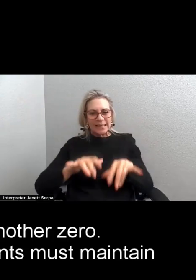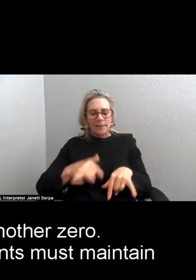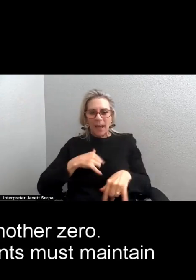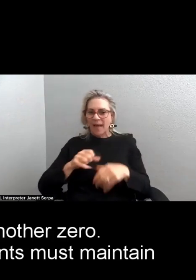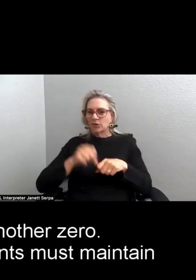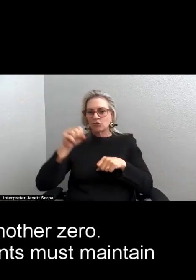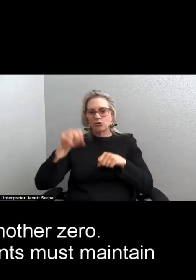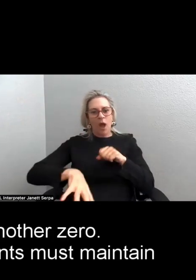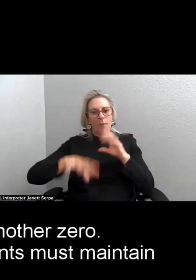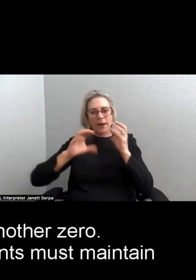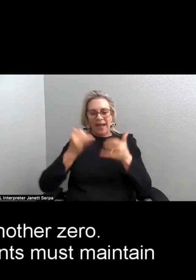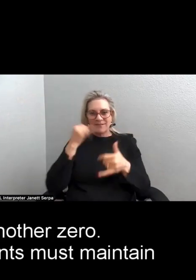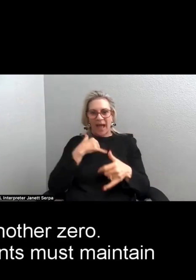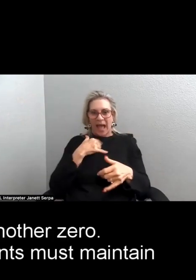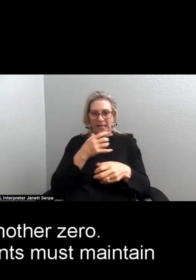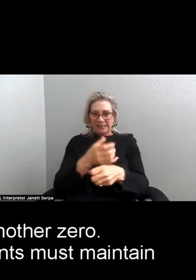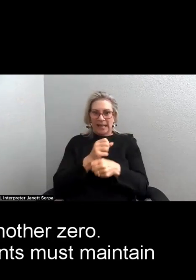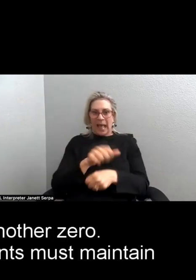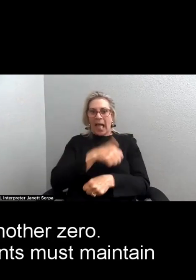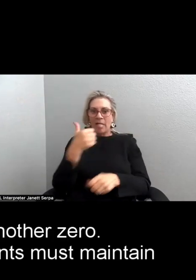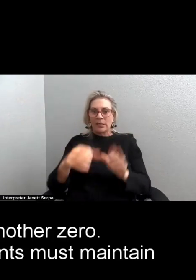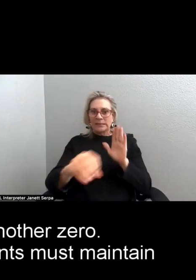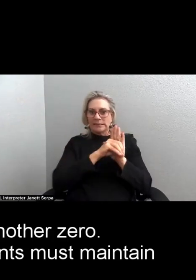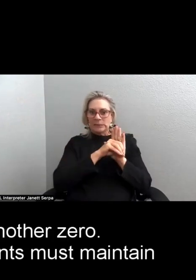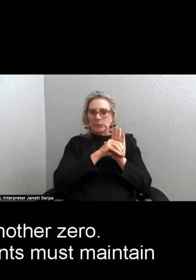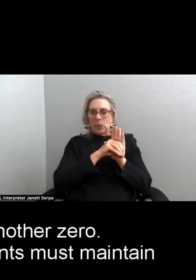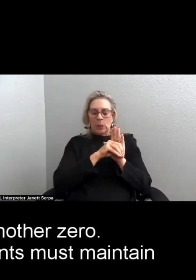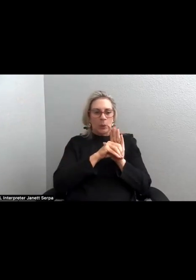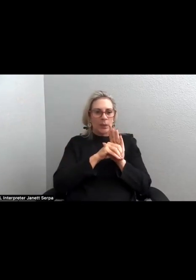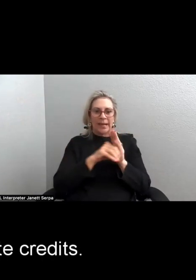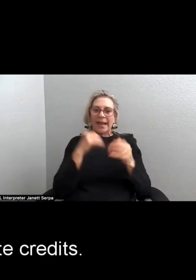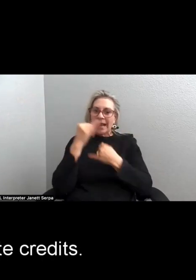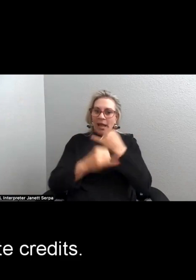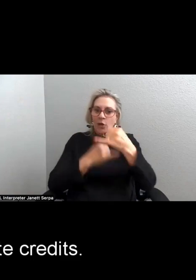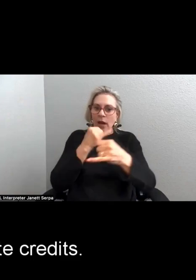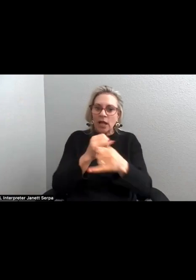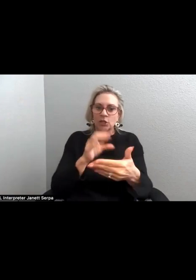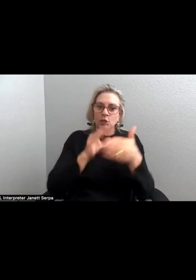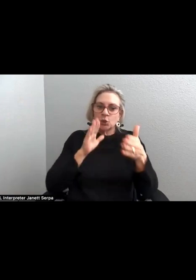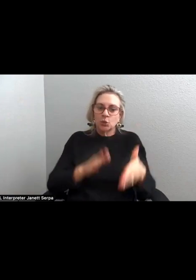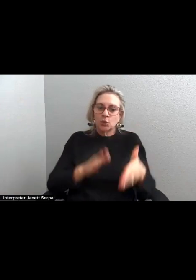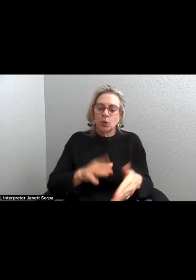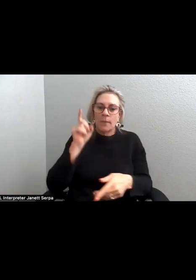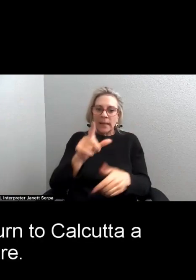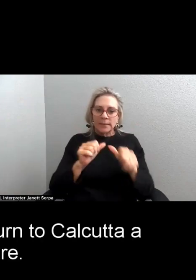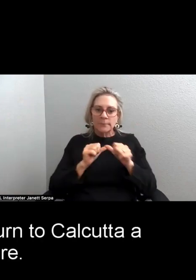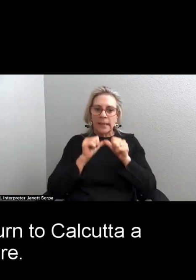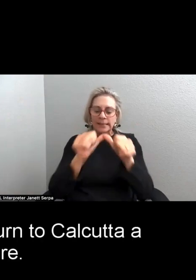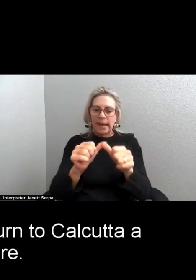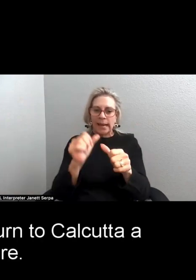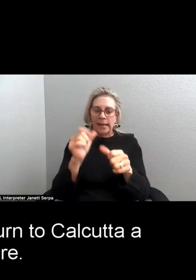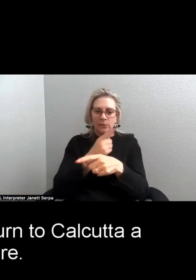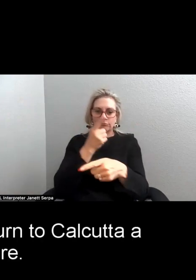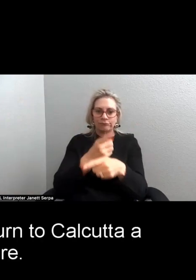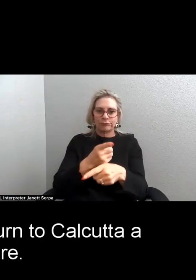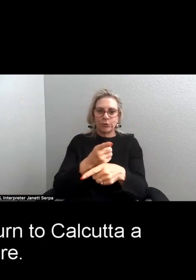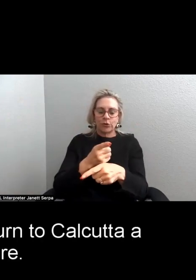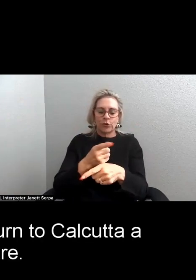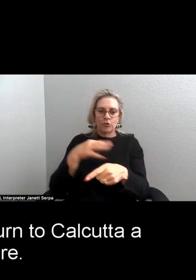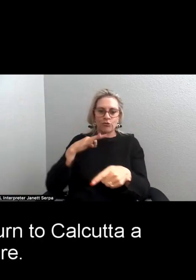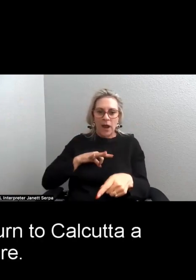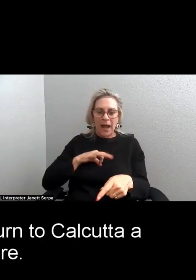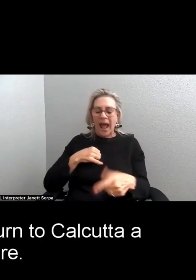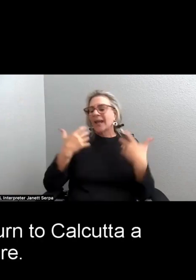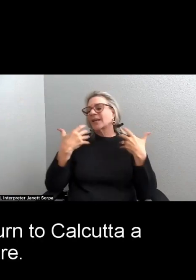class if I receive another zero. International students must maintain the requisite credits. I don't want to return to